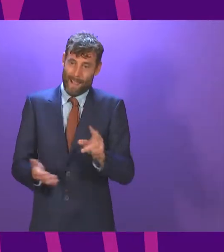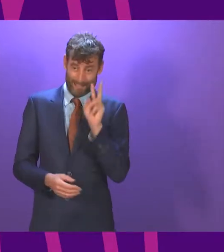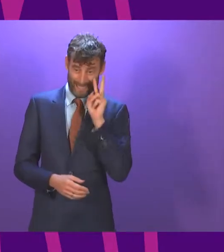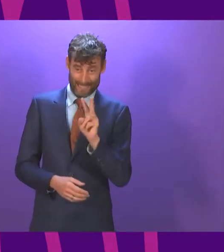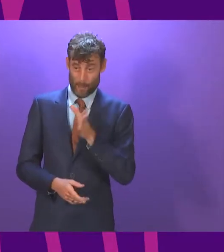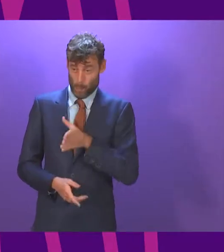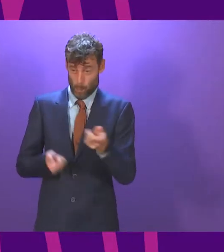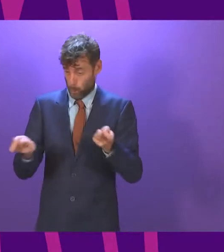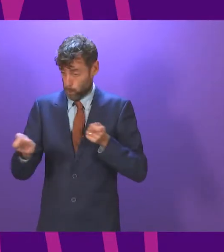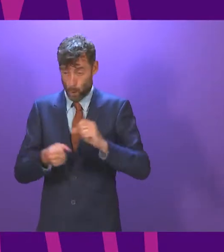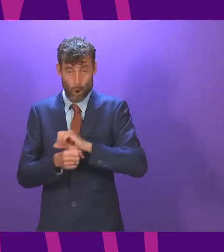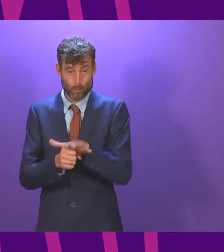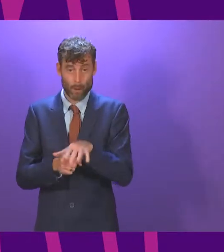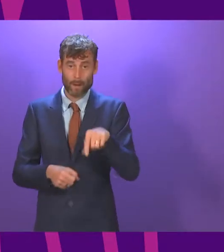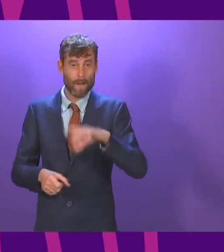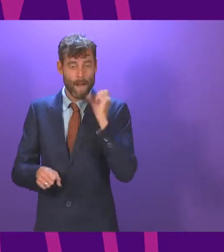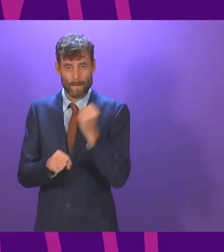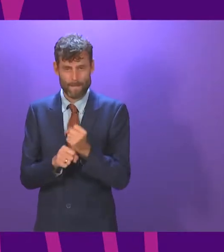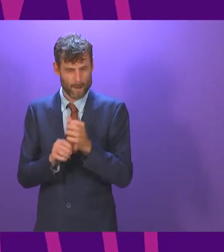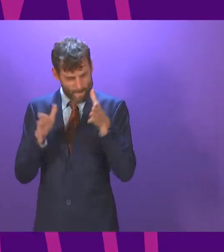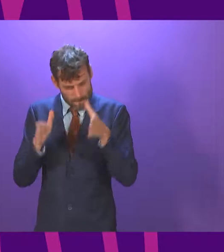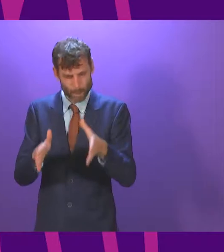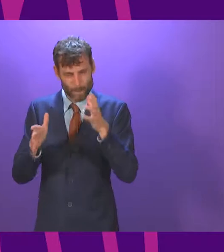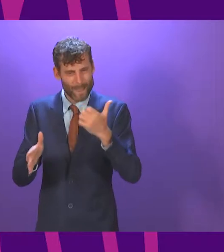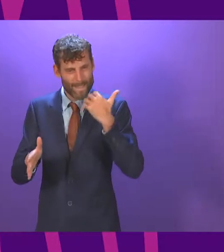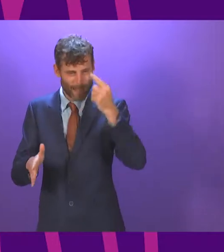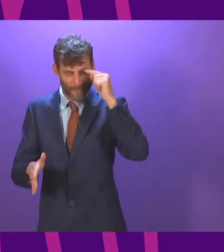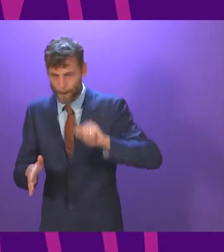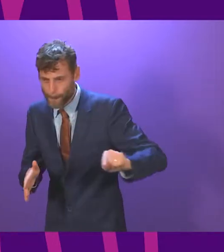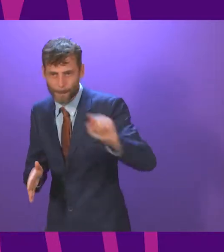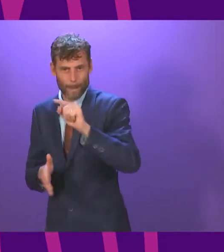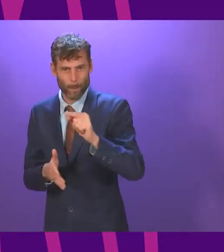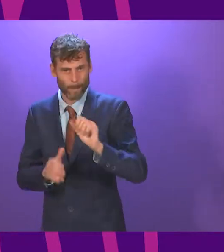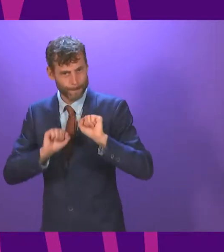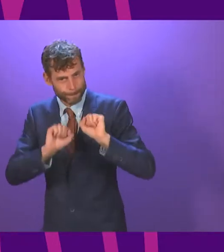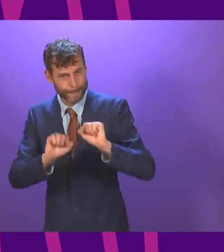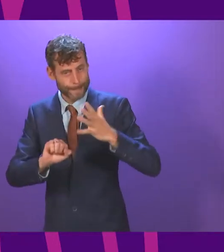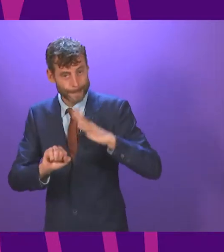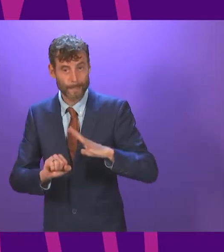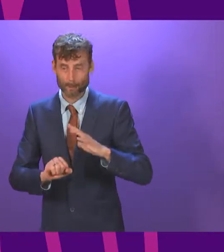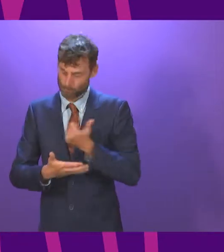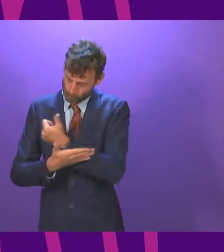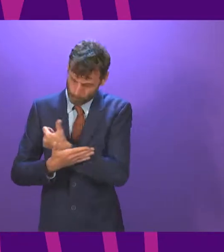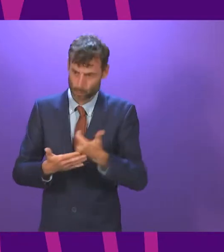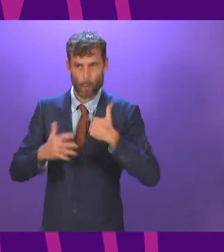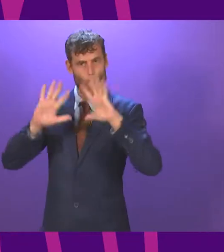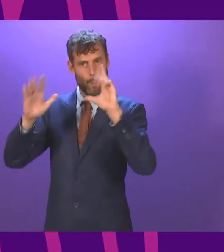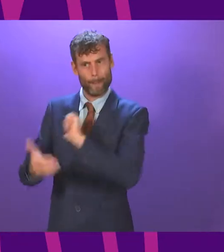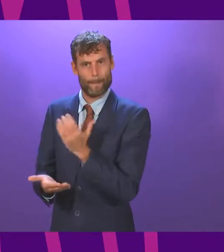has never taken its eye off the day job, and I warmly welcome the government's motion. Thank you.